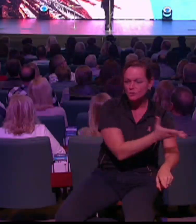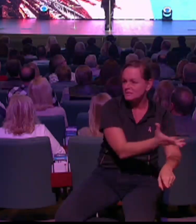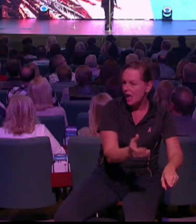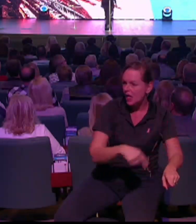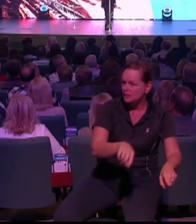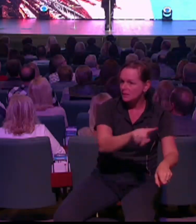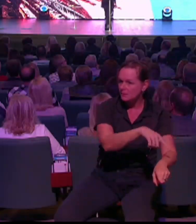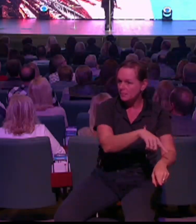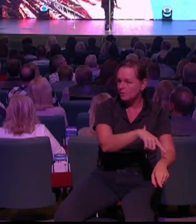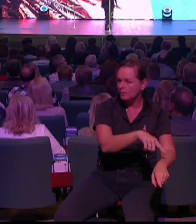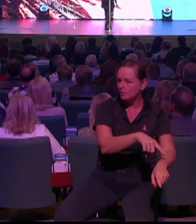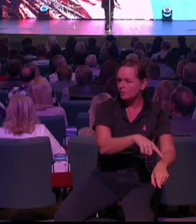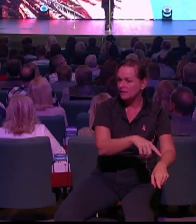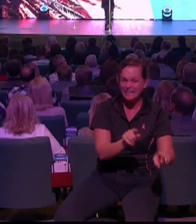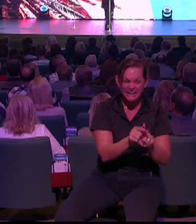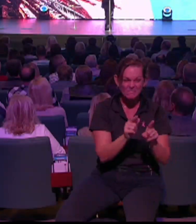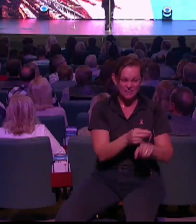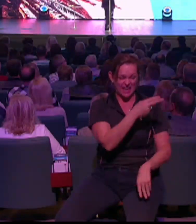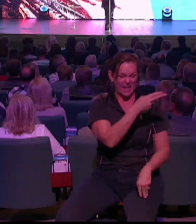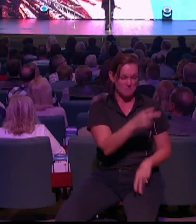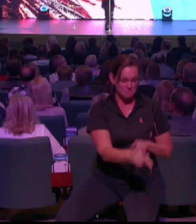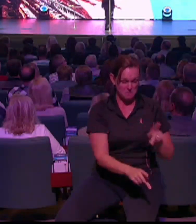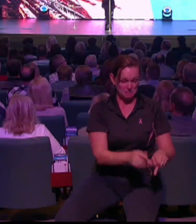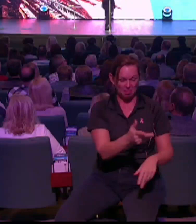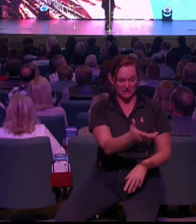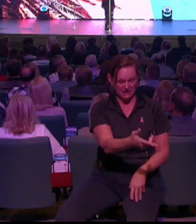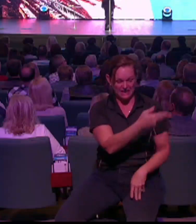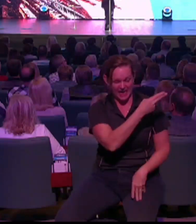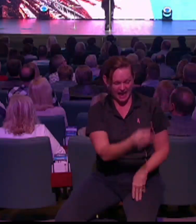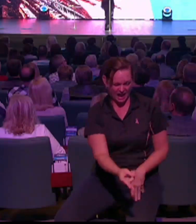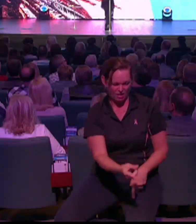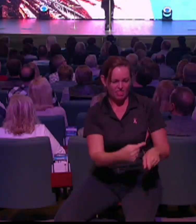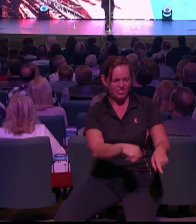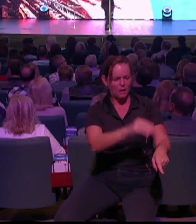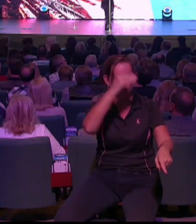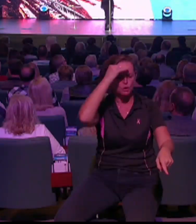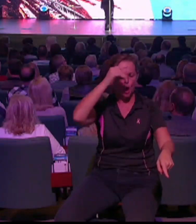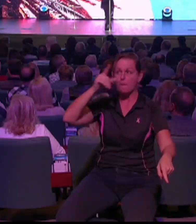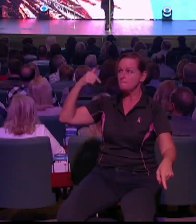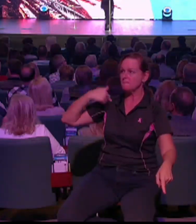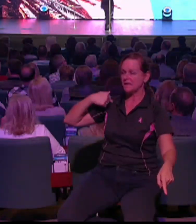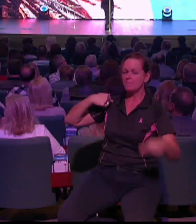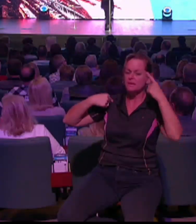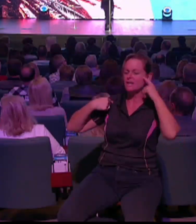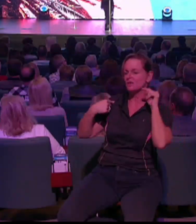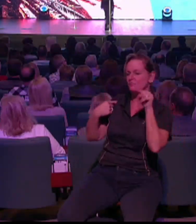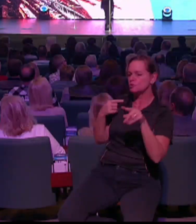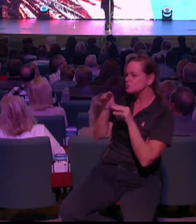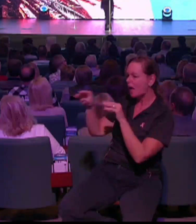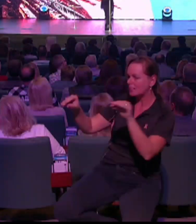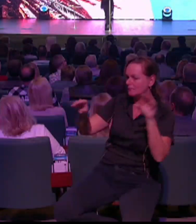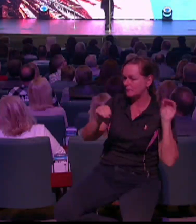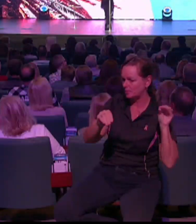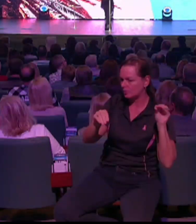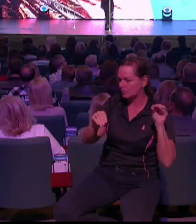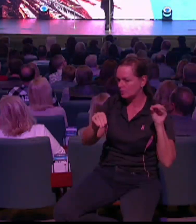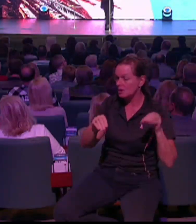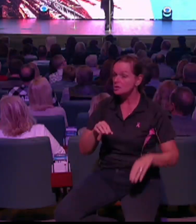will have. Individually believers. You will have complete and free access to God's kingdom. Keys to